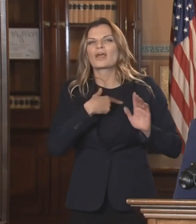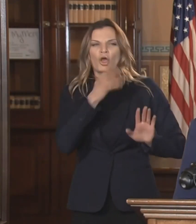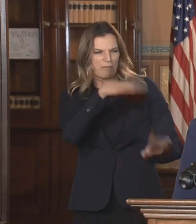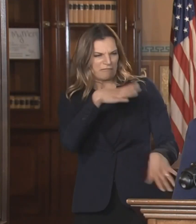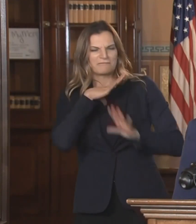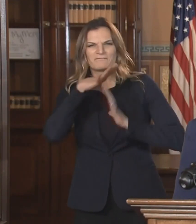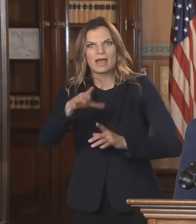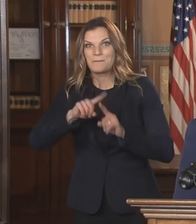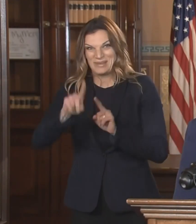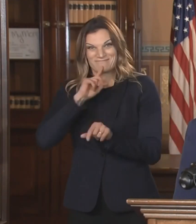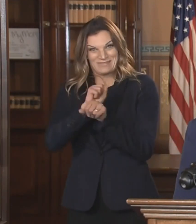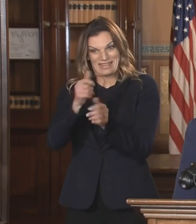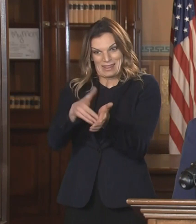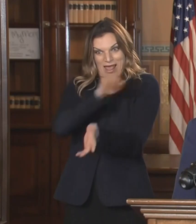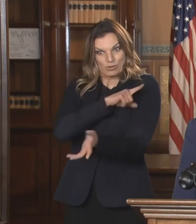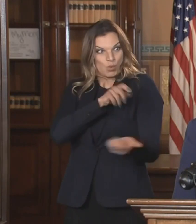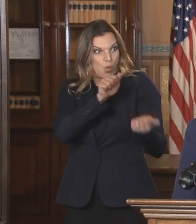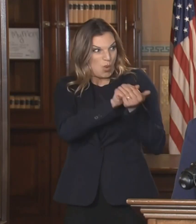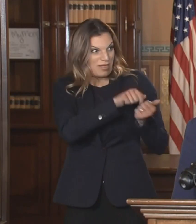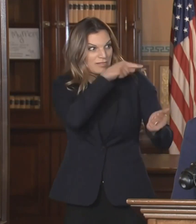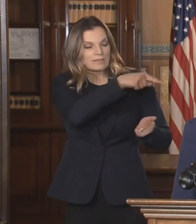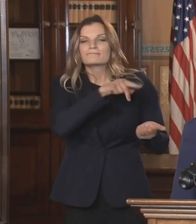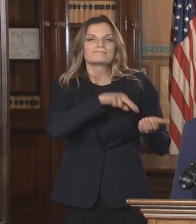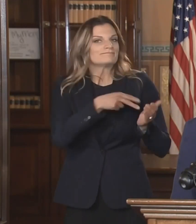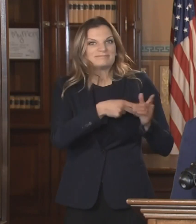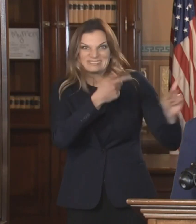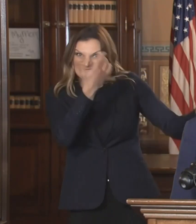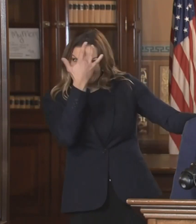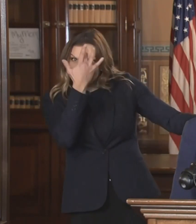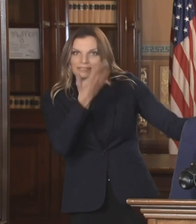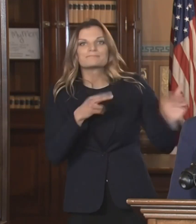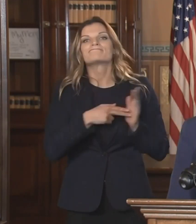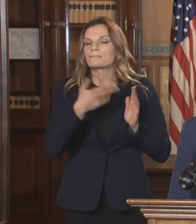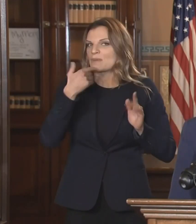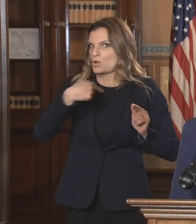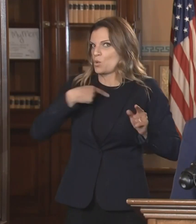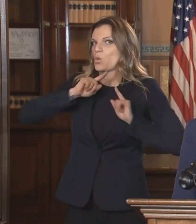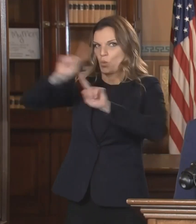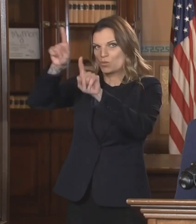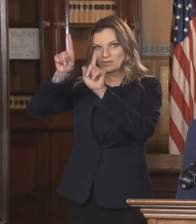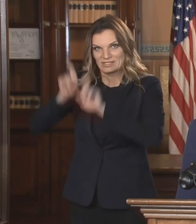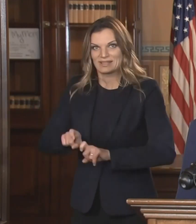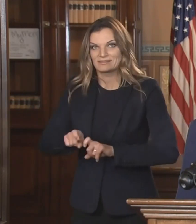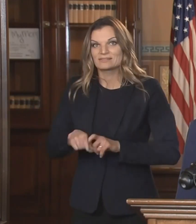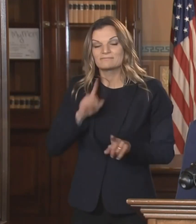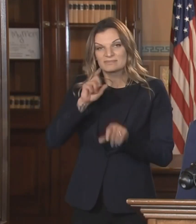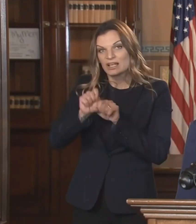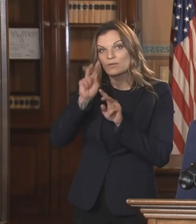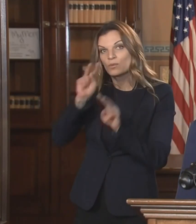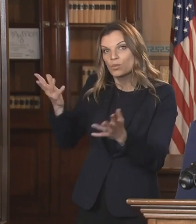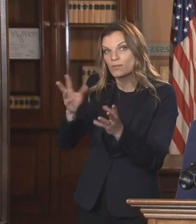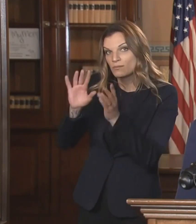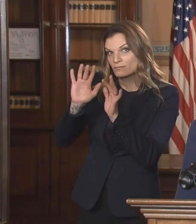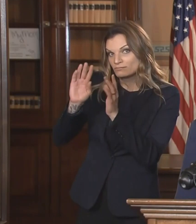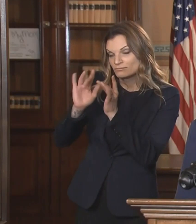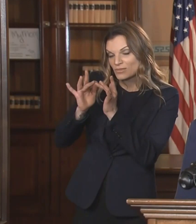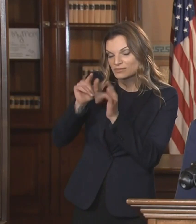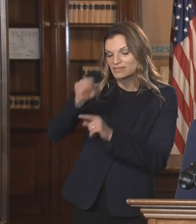offers hundreds of testing sites across the entire state, and many of them are free. You can go to our website www